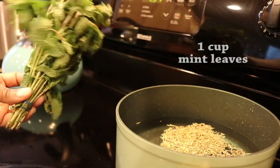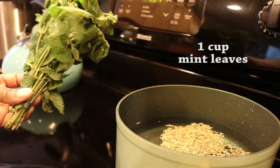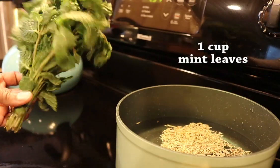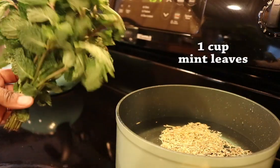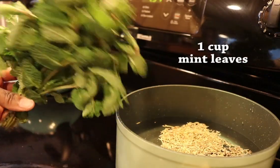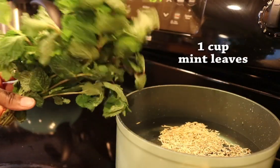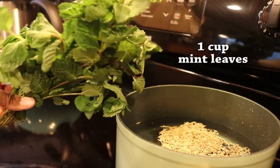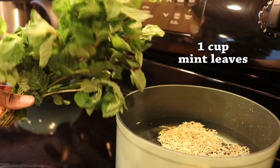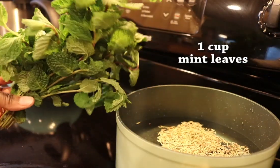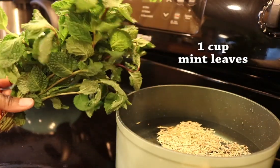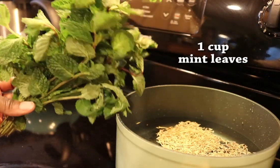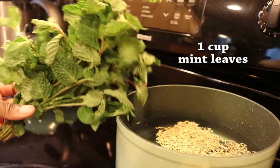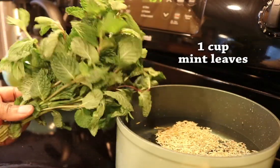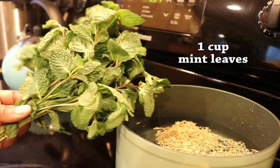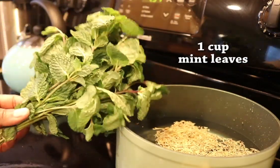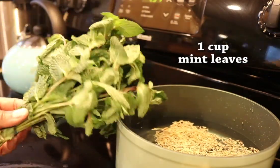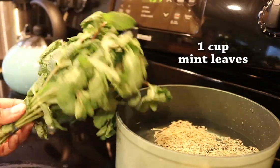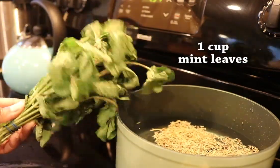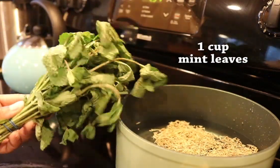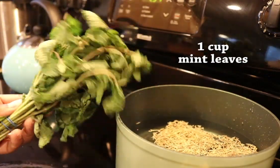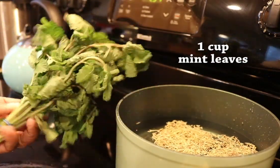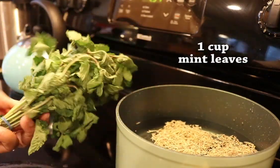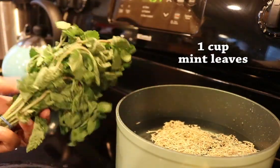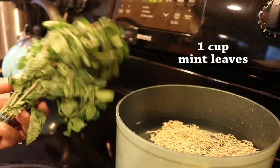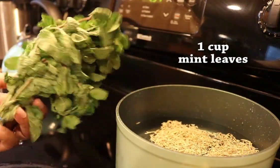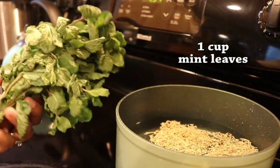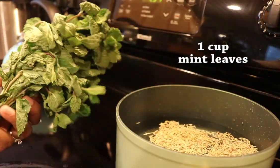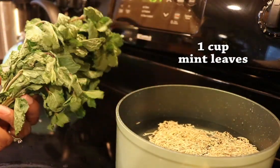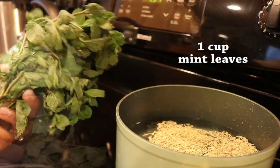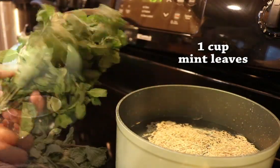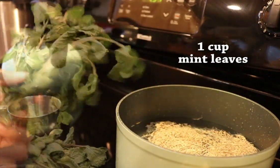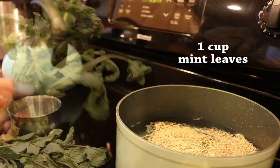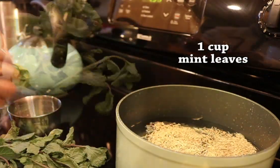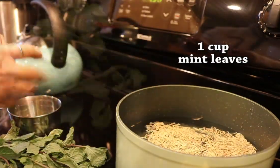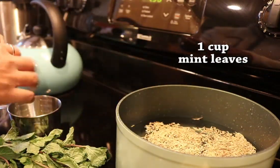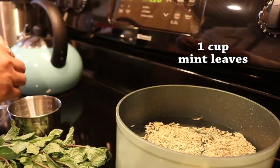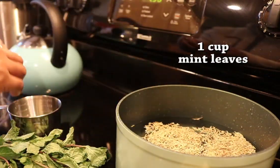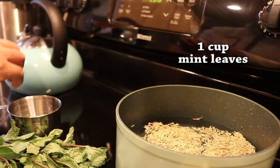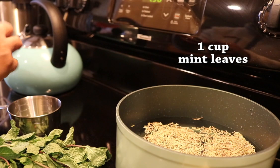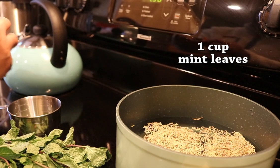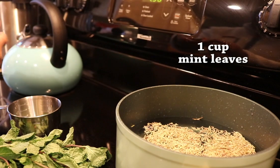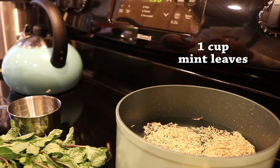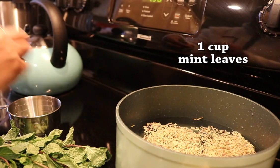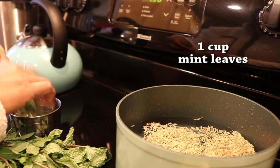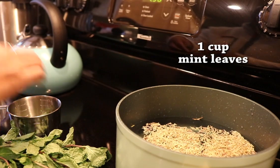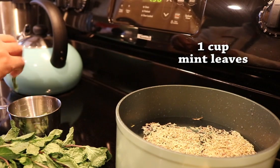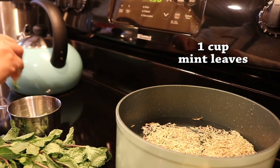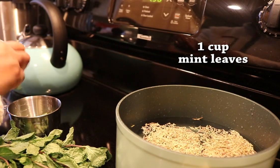And this is a fresh bundle of mint that I picked up at my grocery store, but I'm only going to be using a part of it.